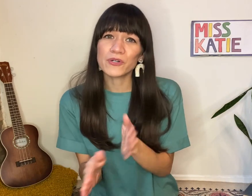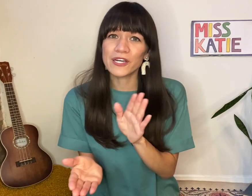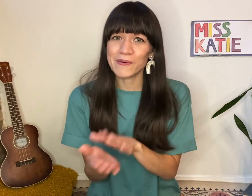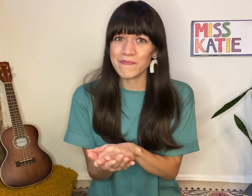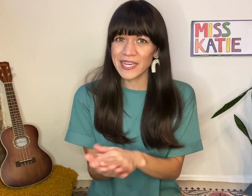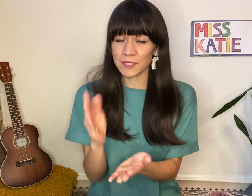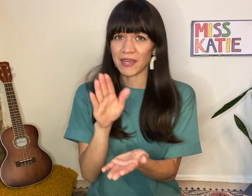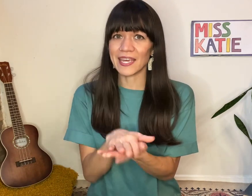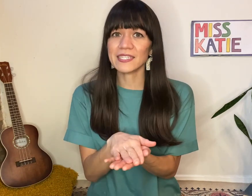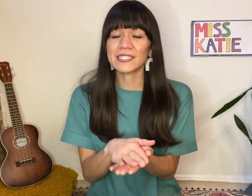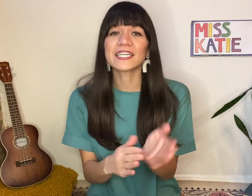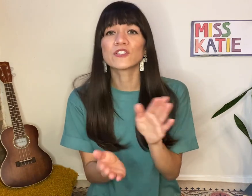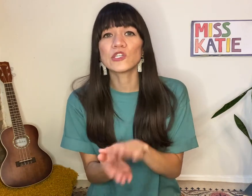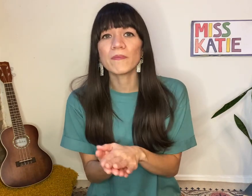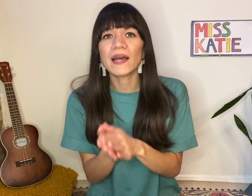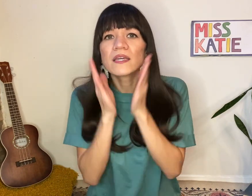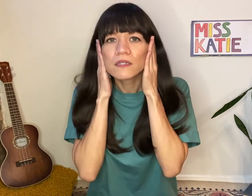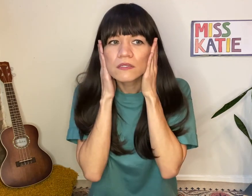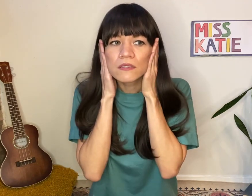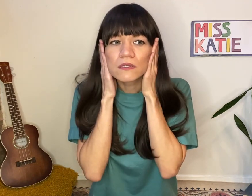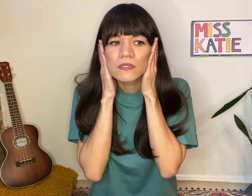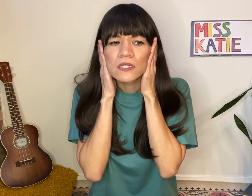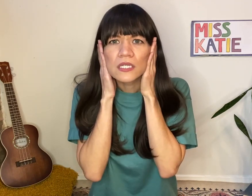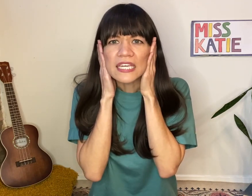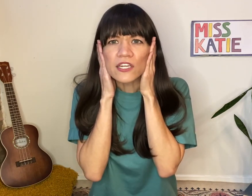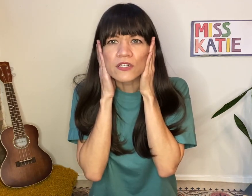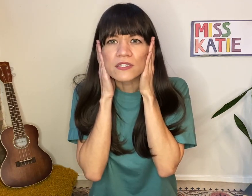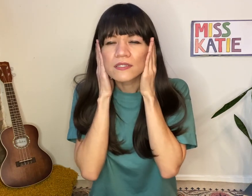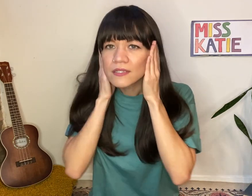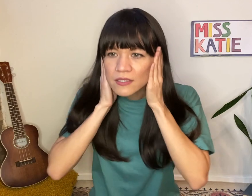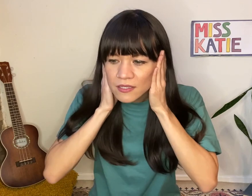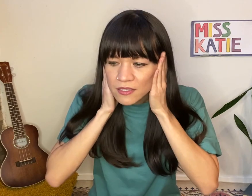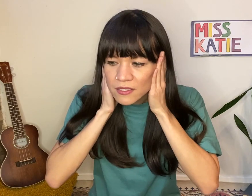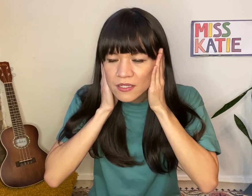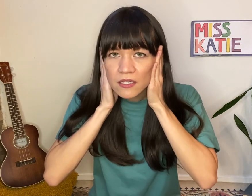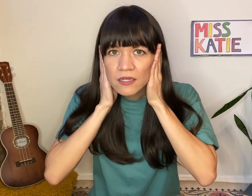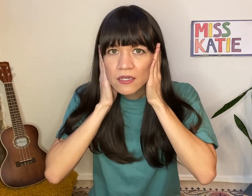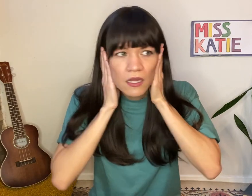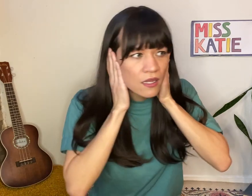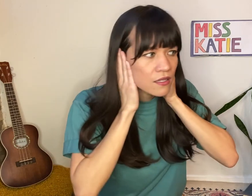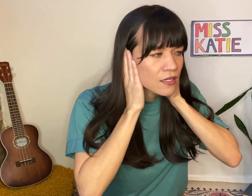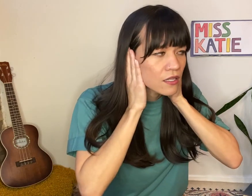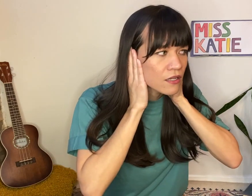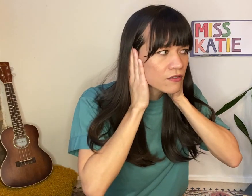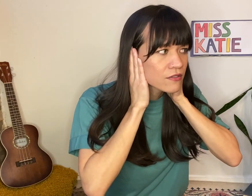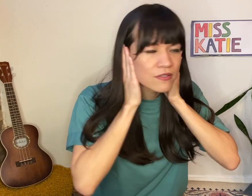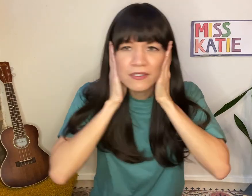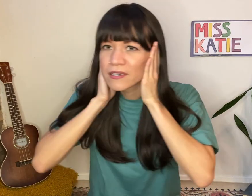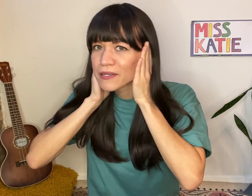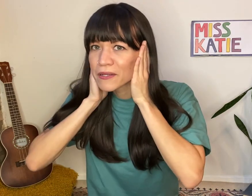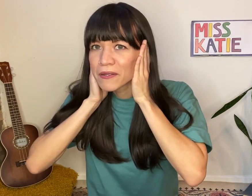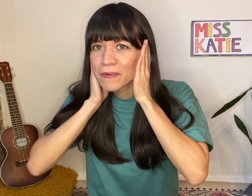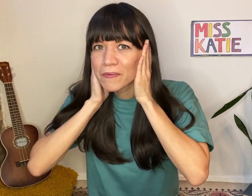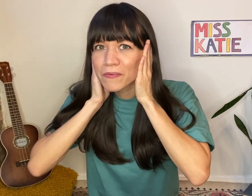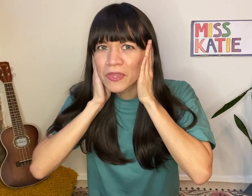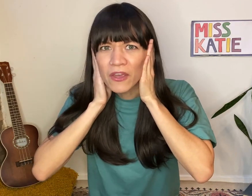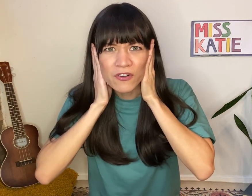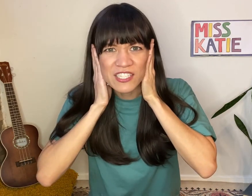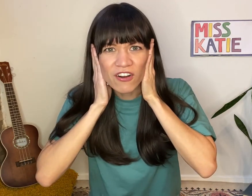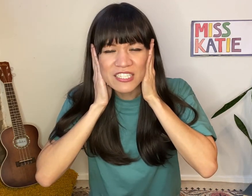Gum, makes my hands stick to my ears. Hello? Oh, it's hard